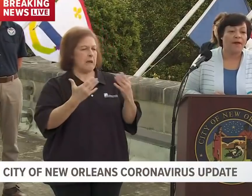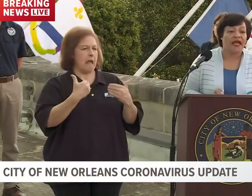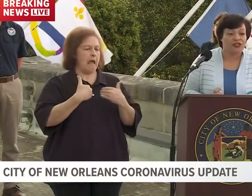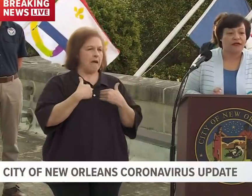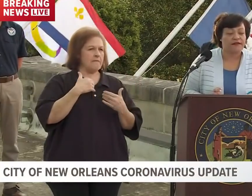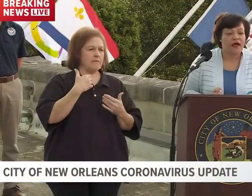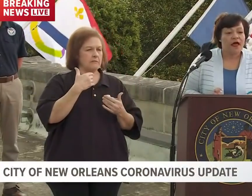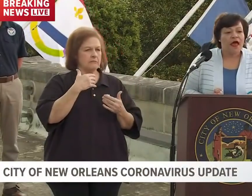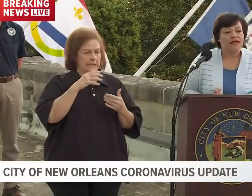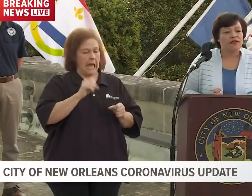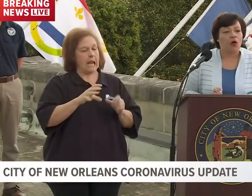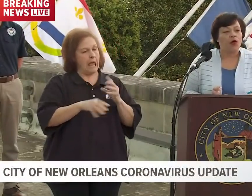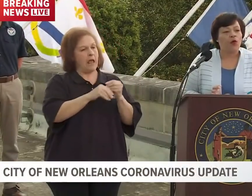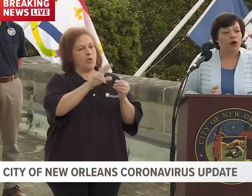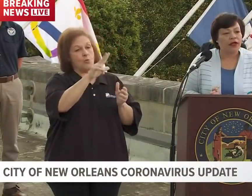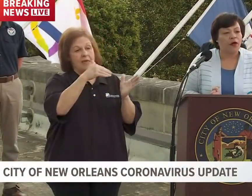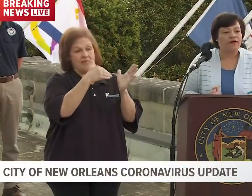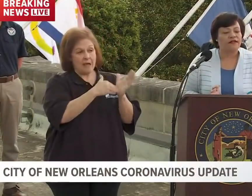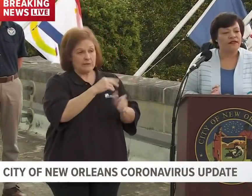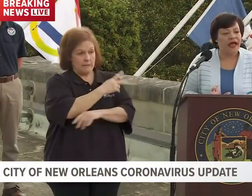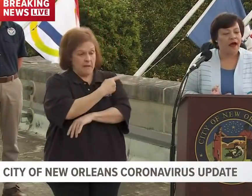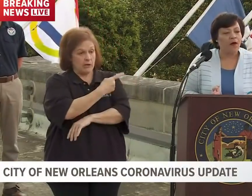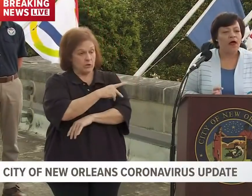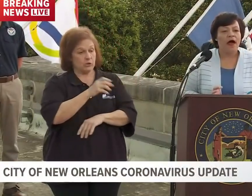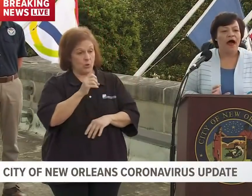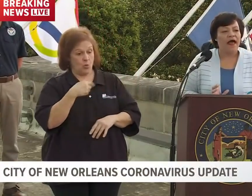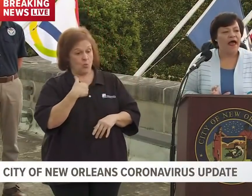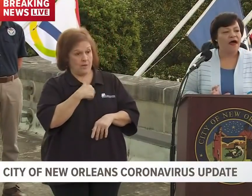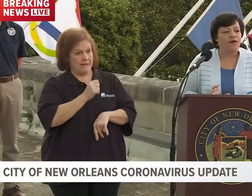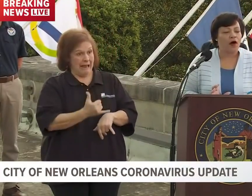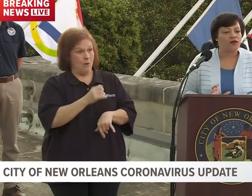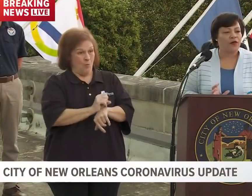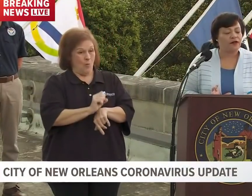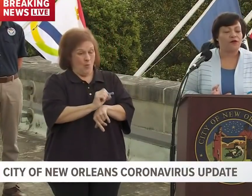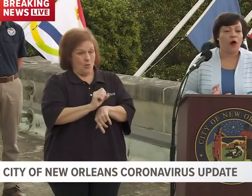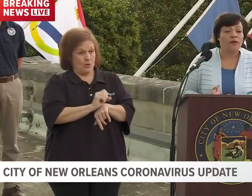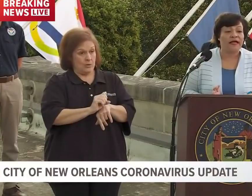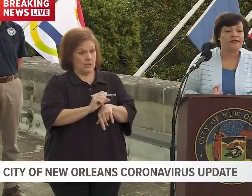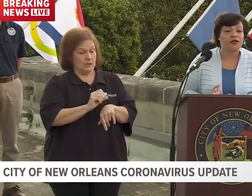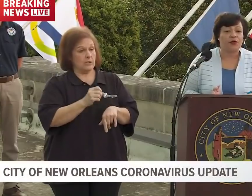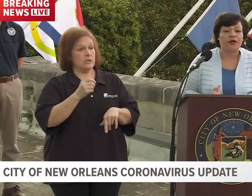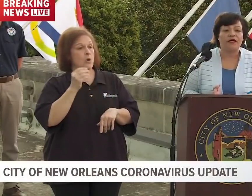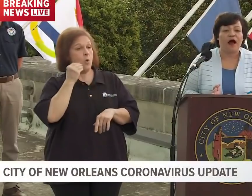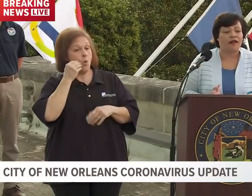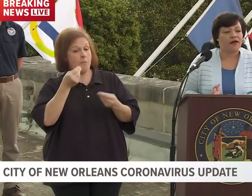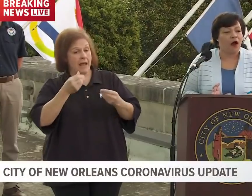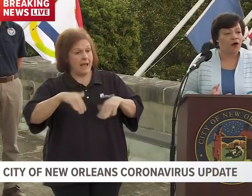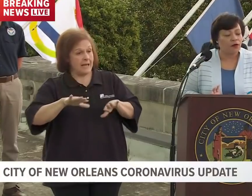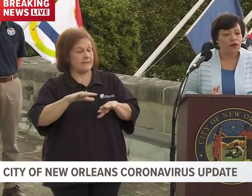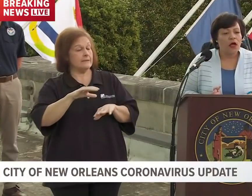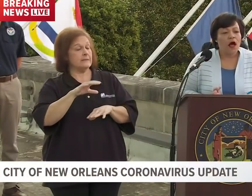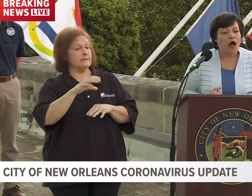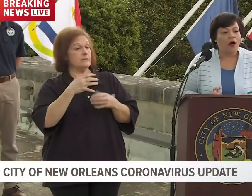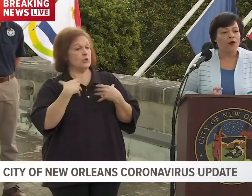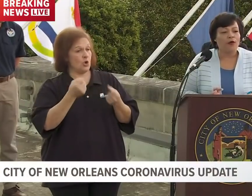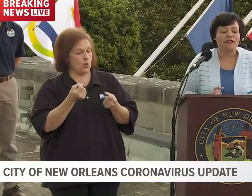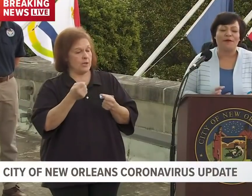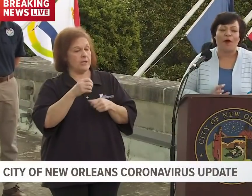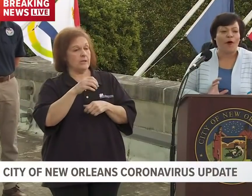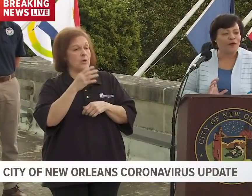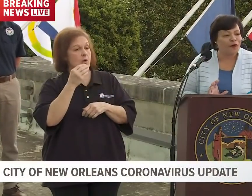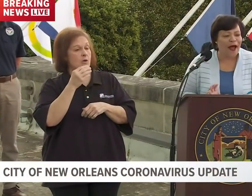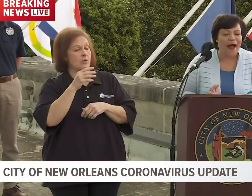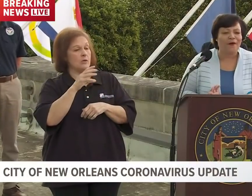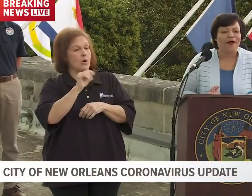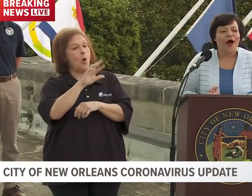patients. And so we're working on this now. I have our director of Homeland Security, Colin Arnold, who has